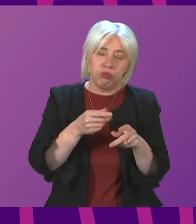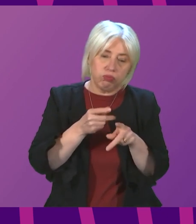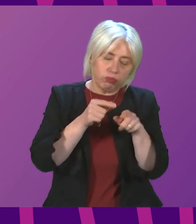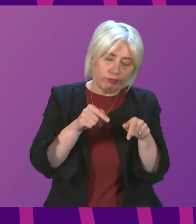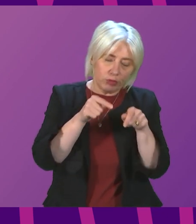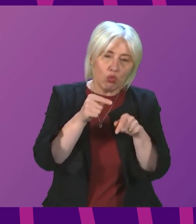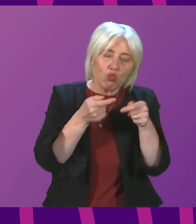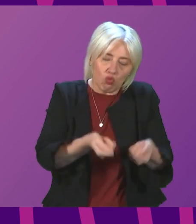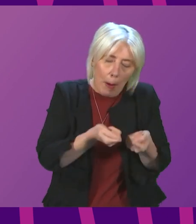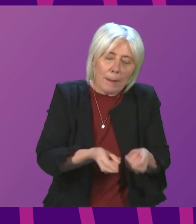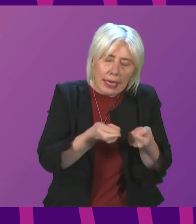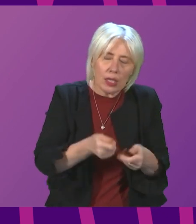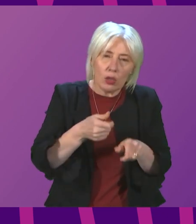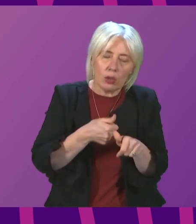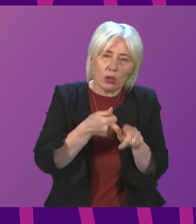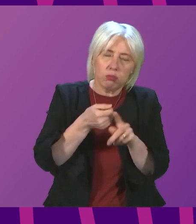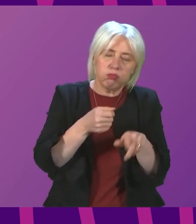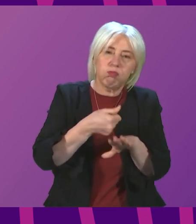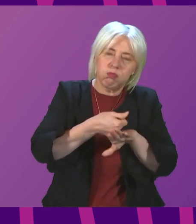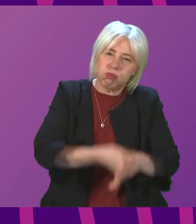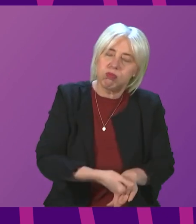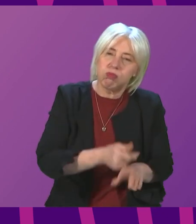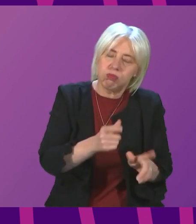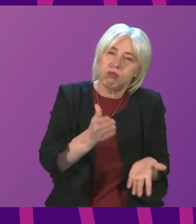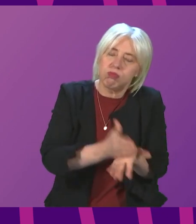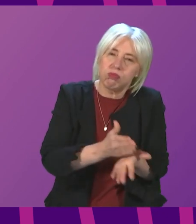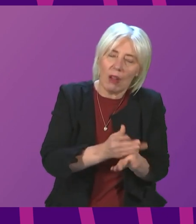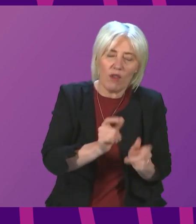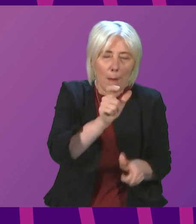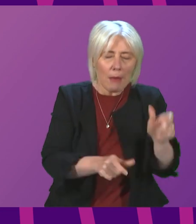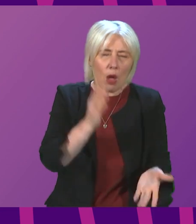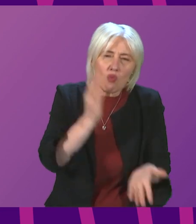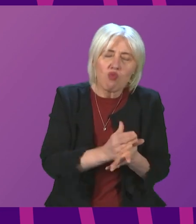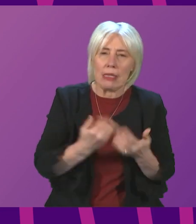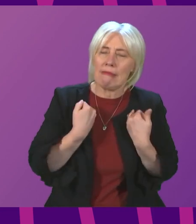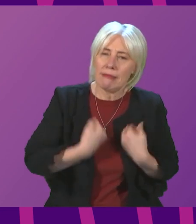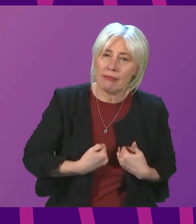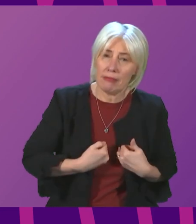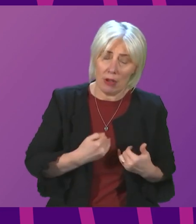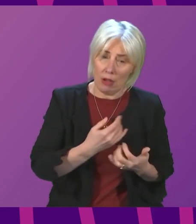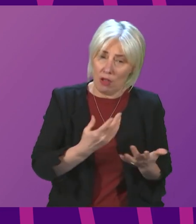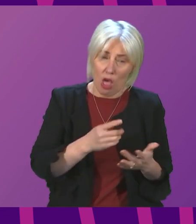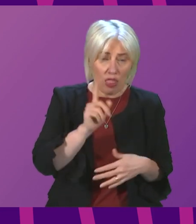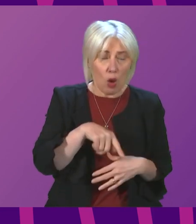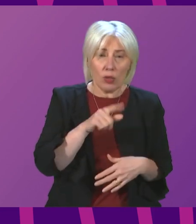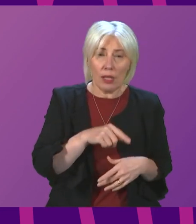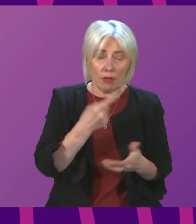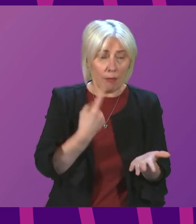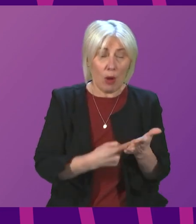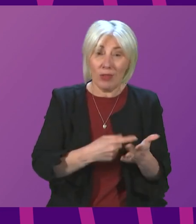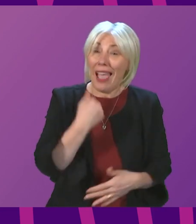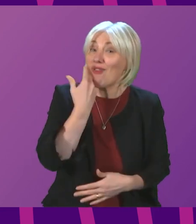inpatient care. It's essential for the treatment of the sickest patients. It costs several thousand pounds per day